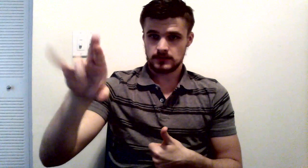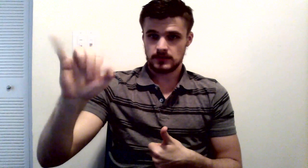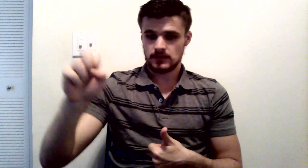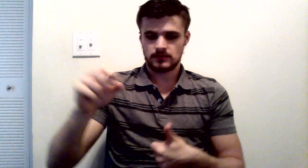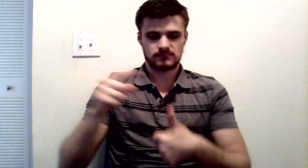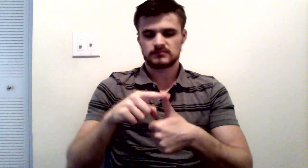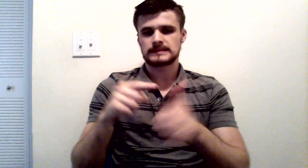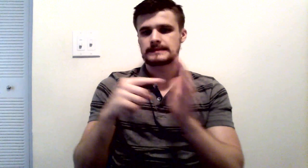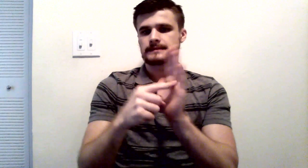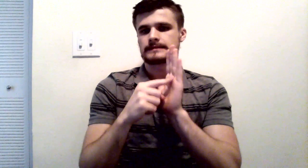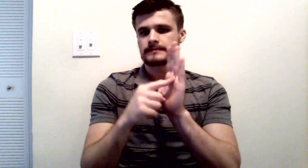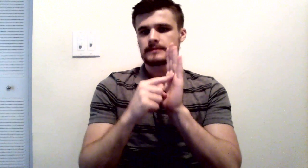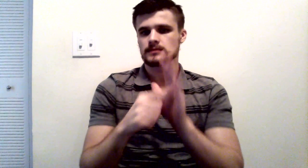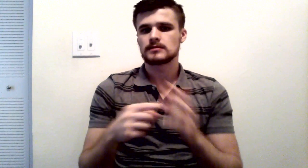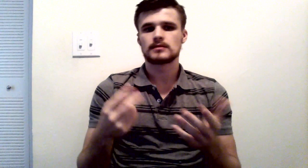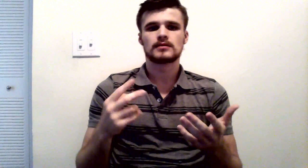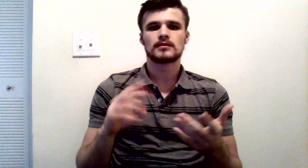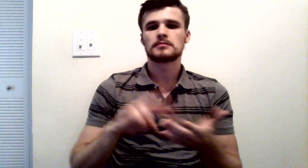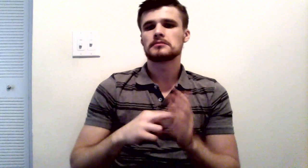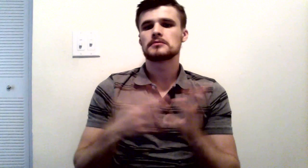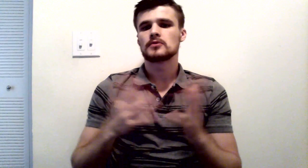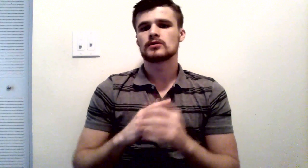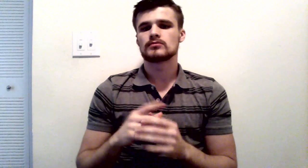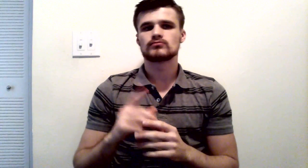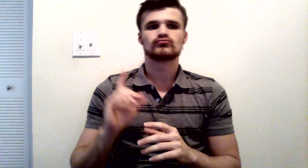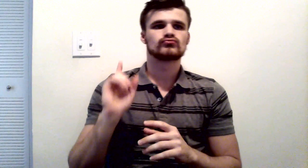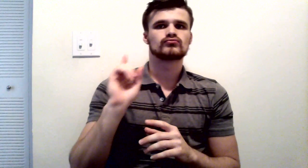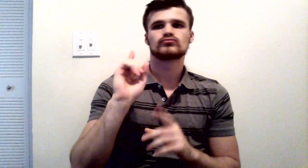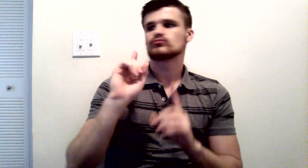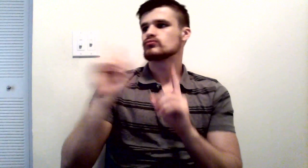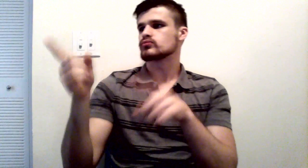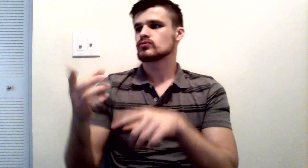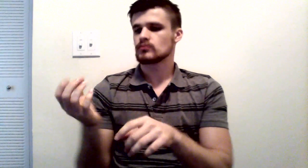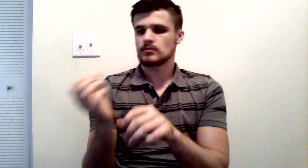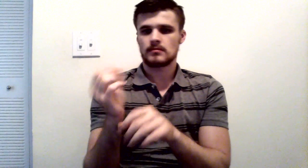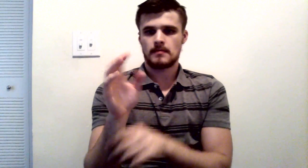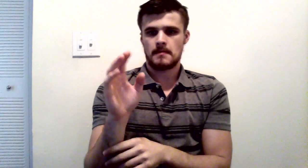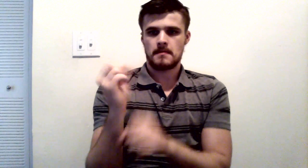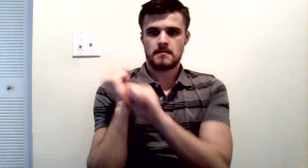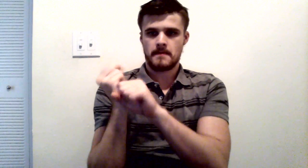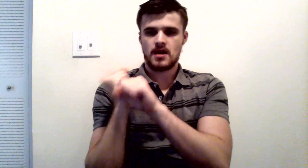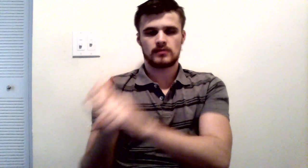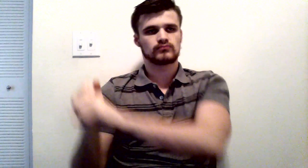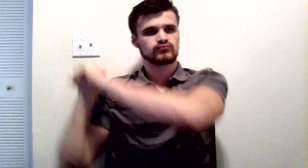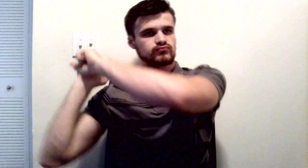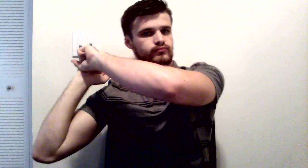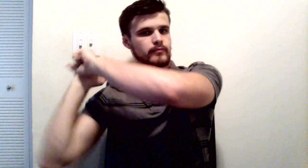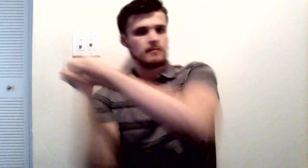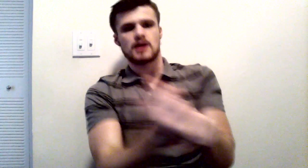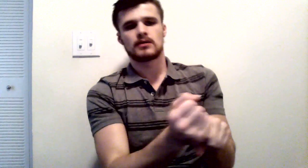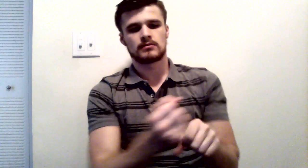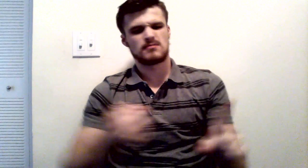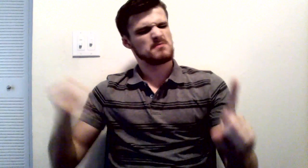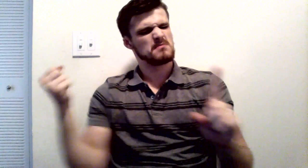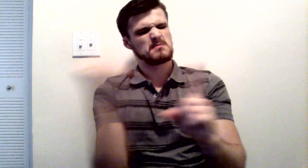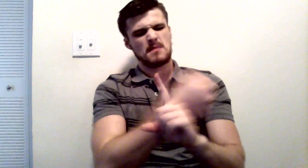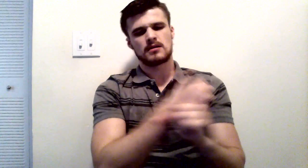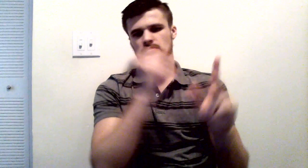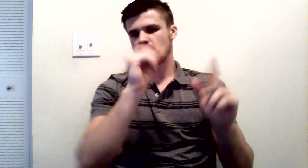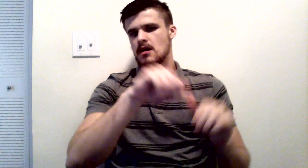and to swing a baseball bat at somebody's head and to hit them. You had the intent to hit them. So, you had the mens rea. But if